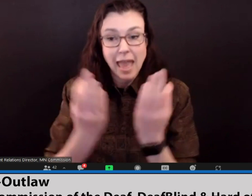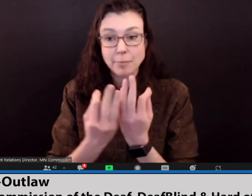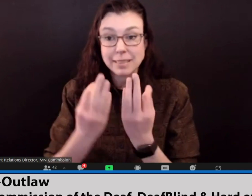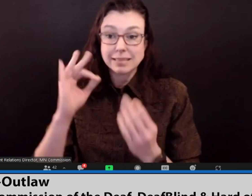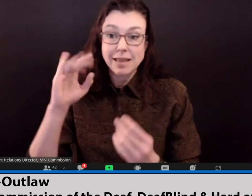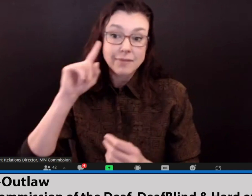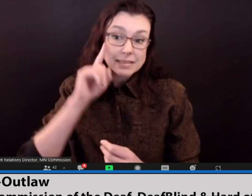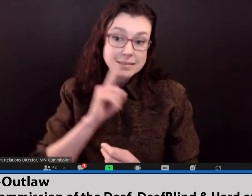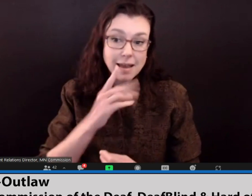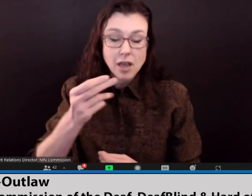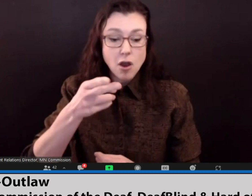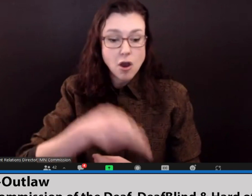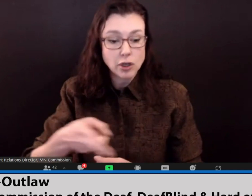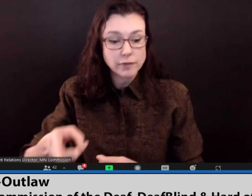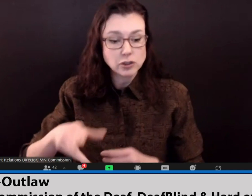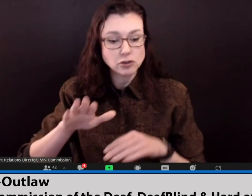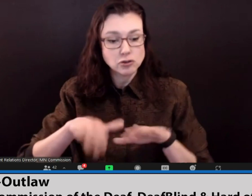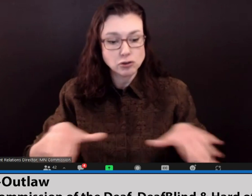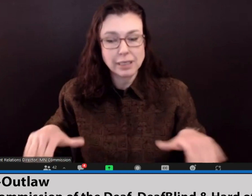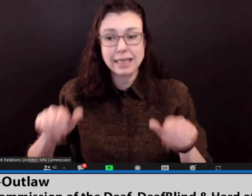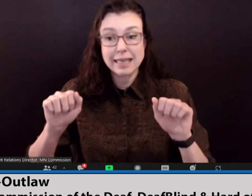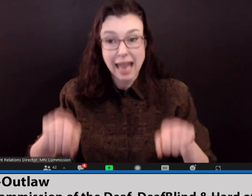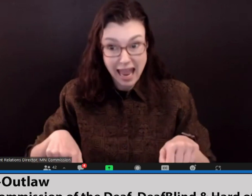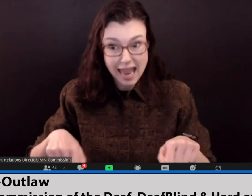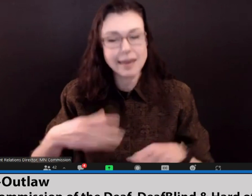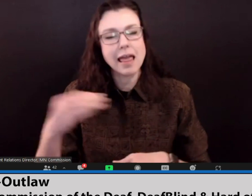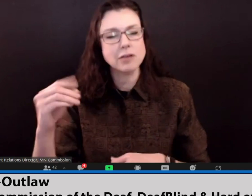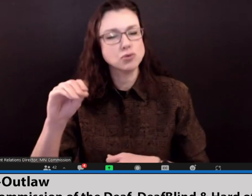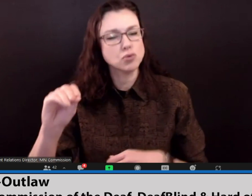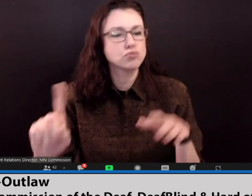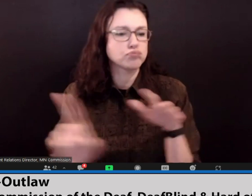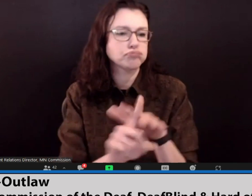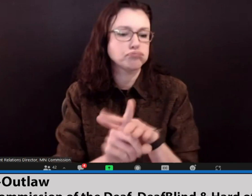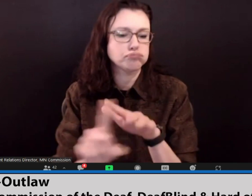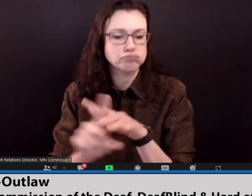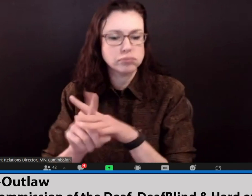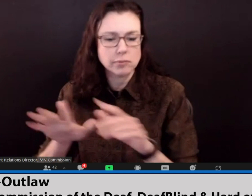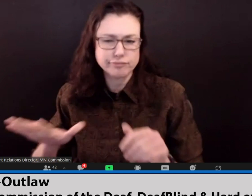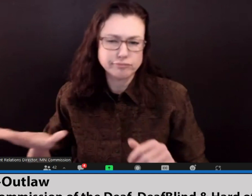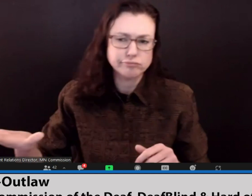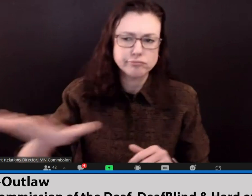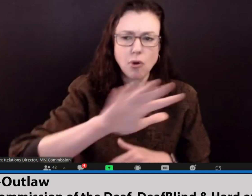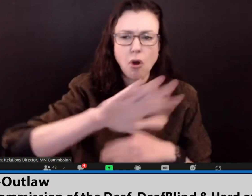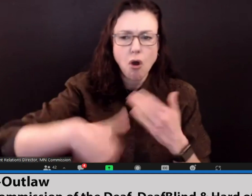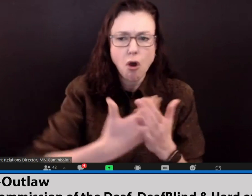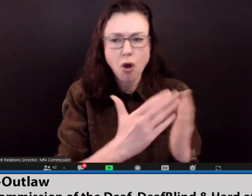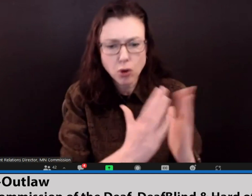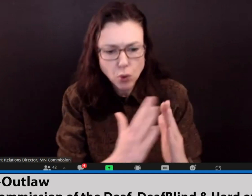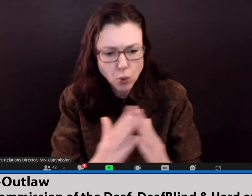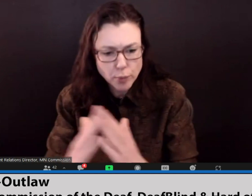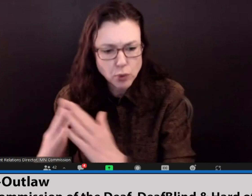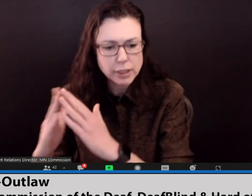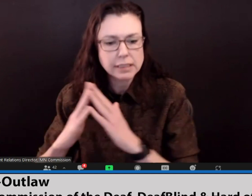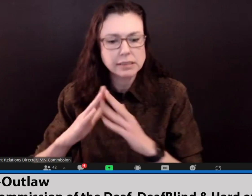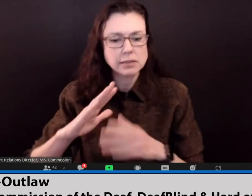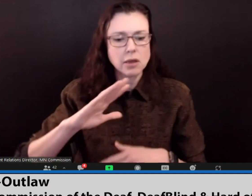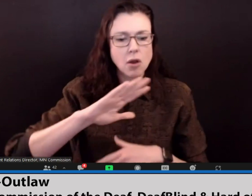Families of deaf and hard of hearing children can and do pop up across all